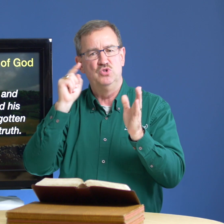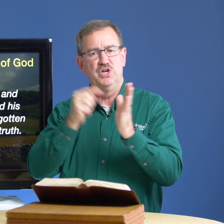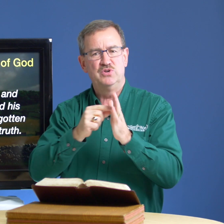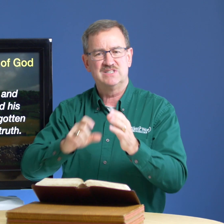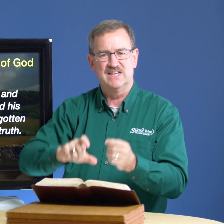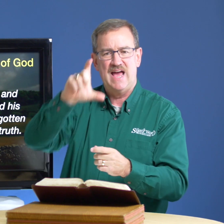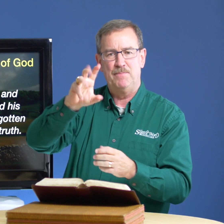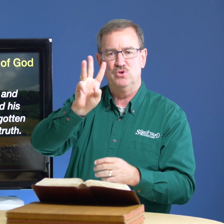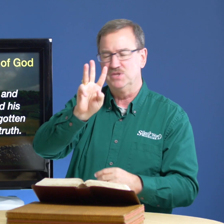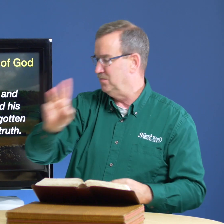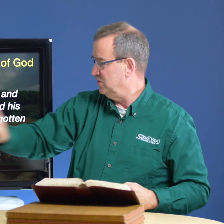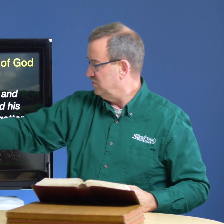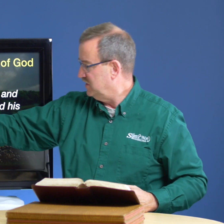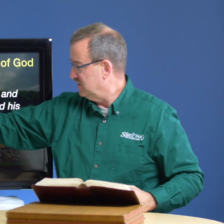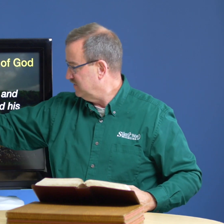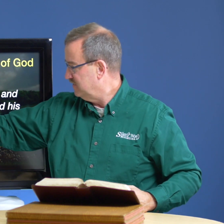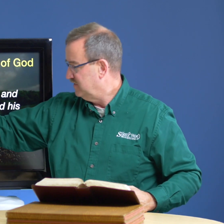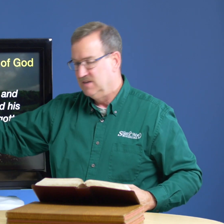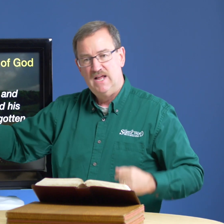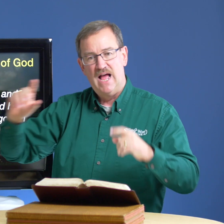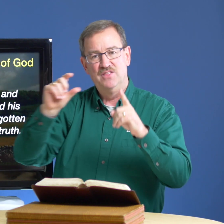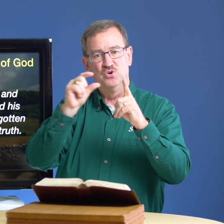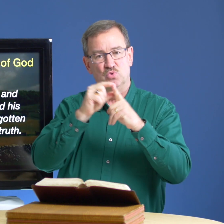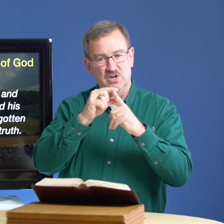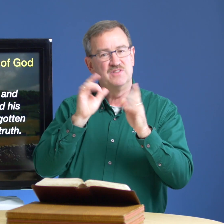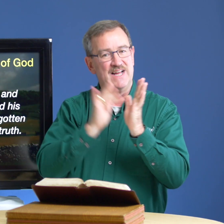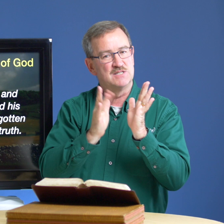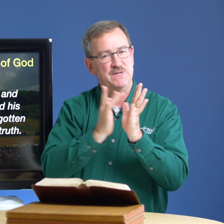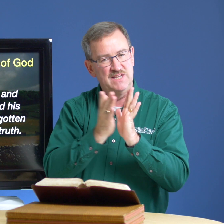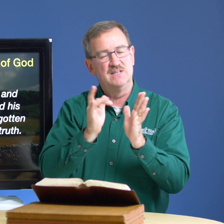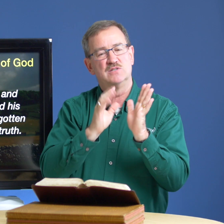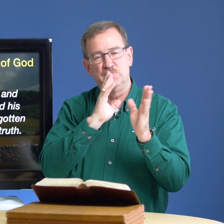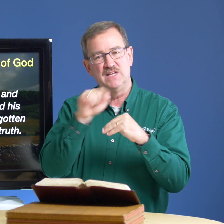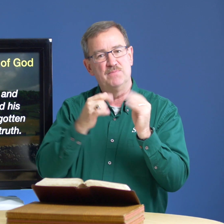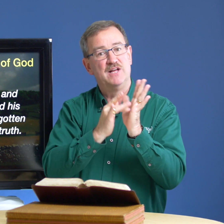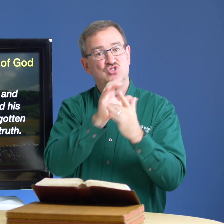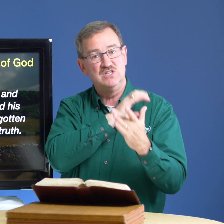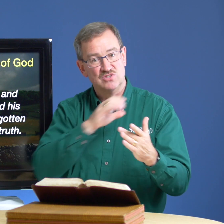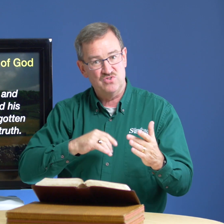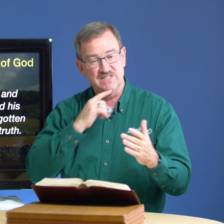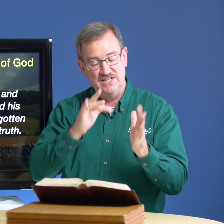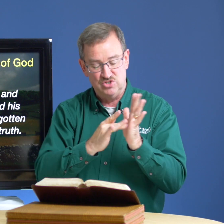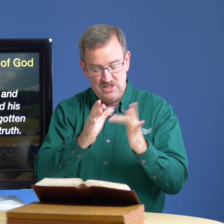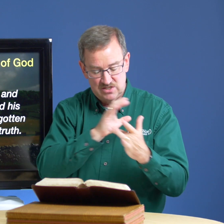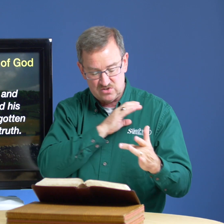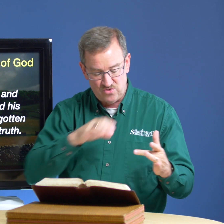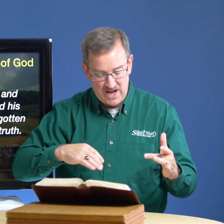will notice the capital w here and the word that's speaking speaking about jesus christ and jesus christ